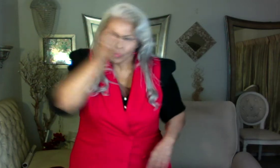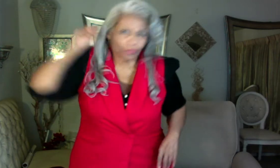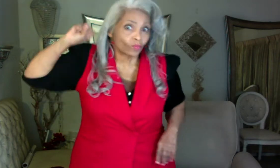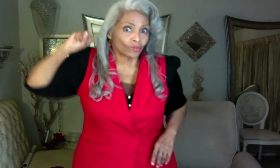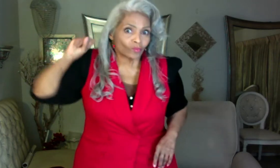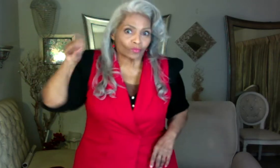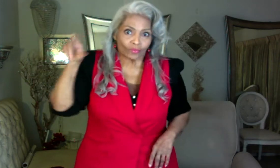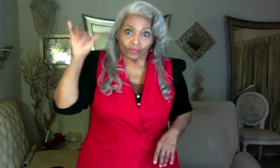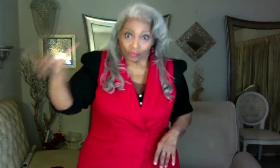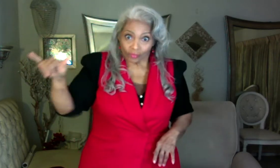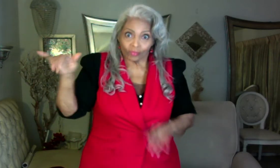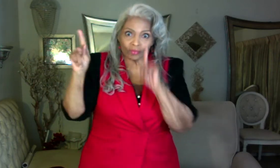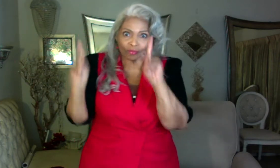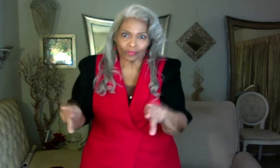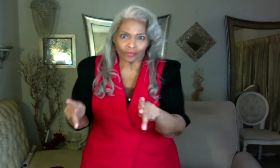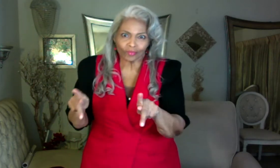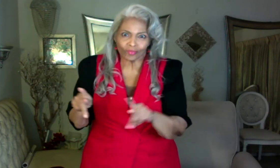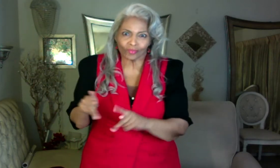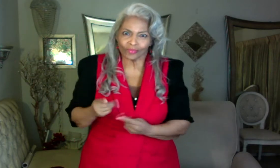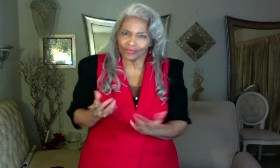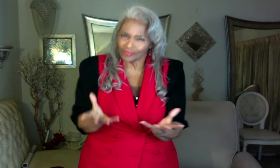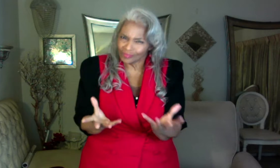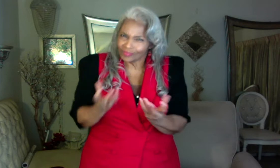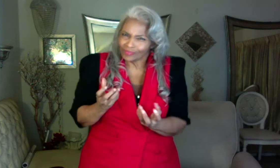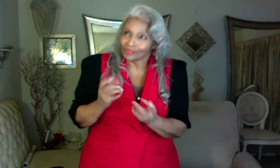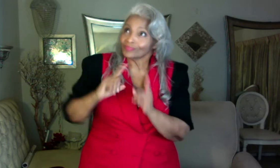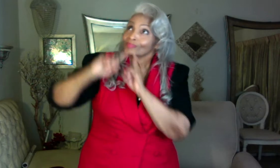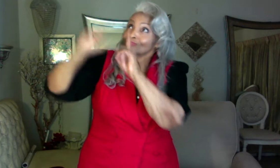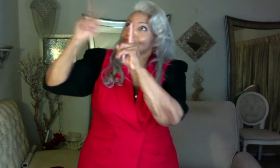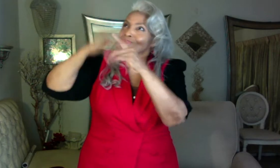refuse them the ability to go to heaven?